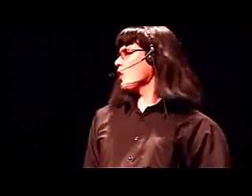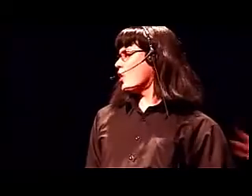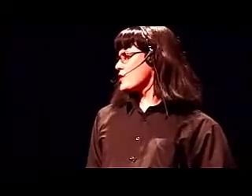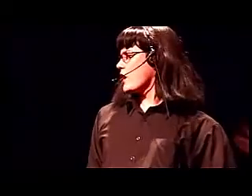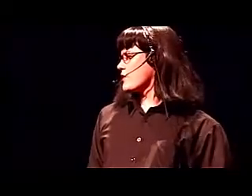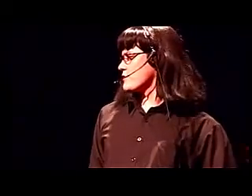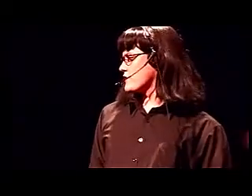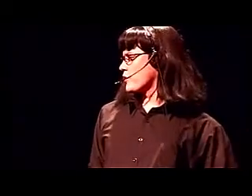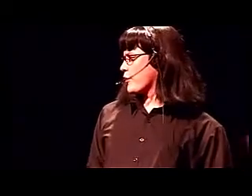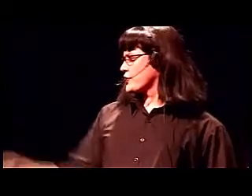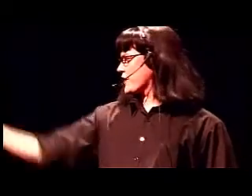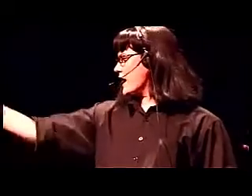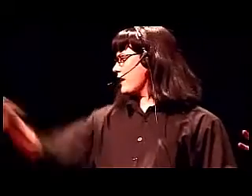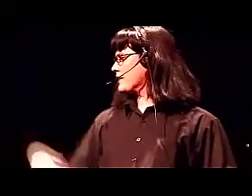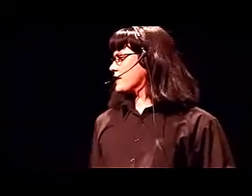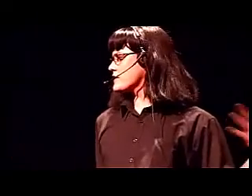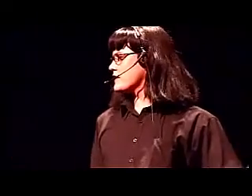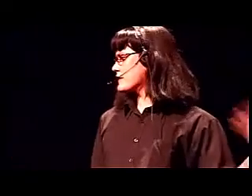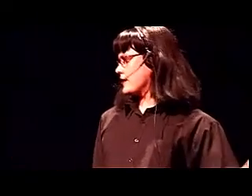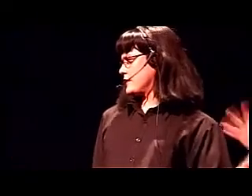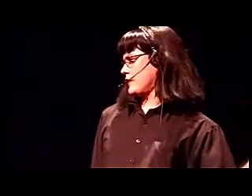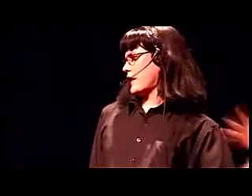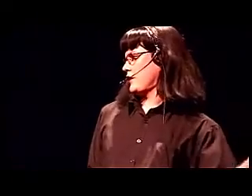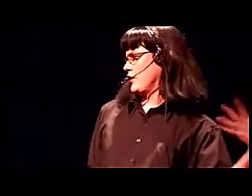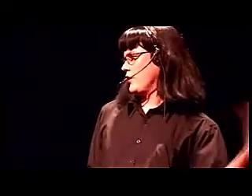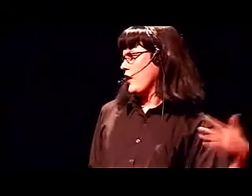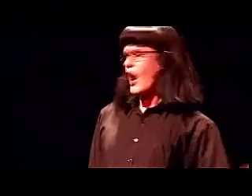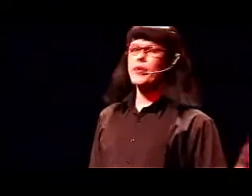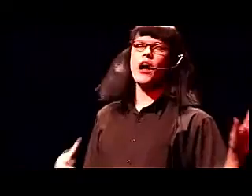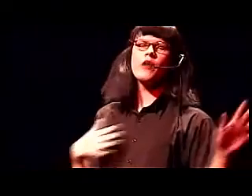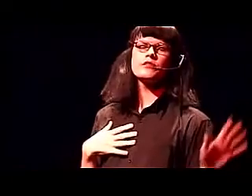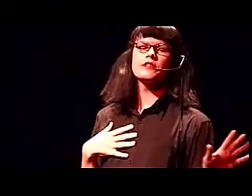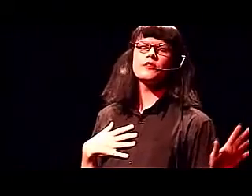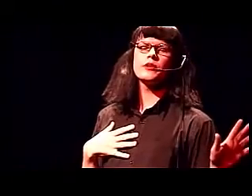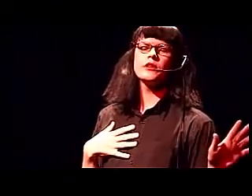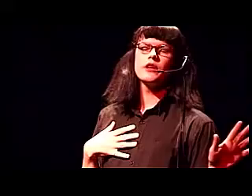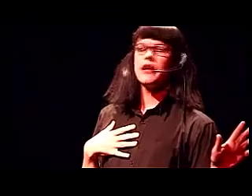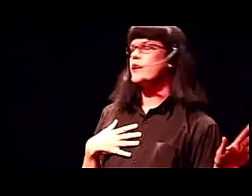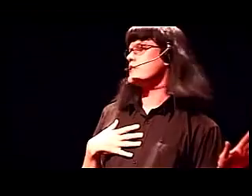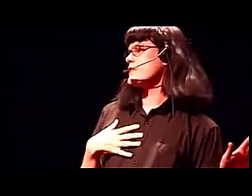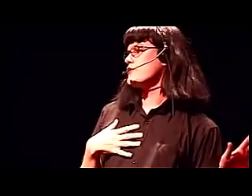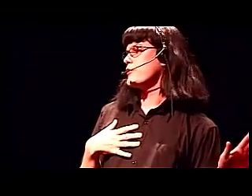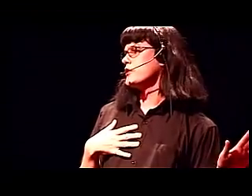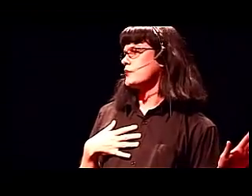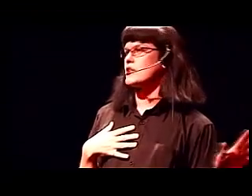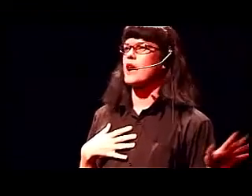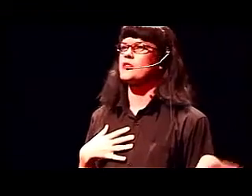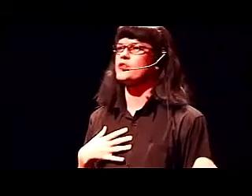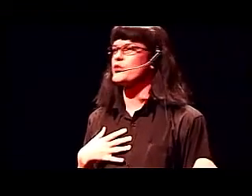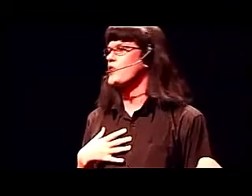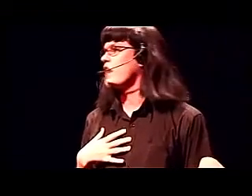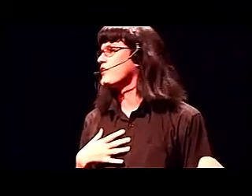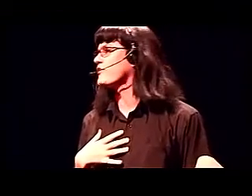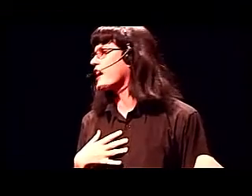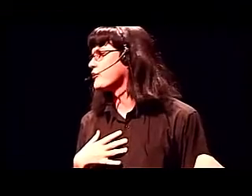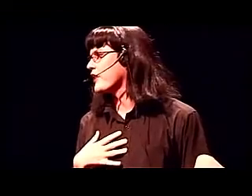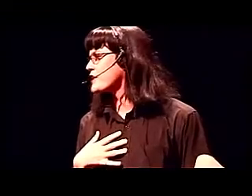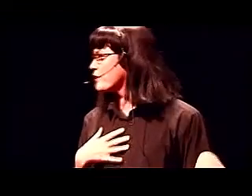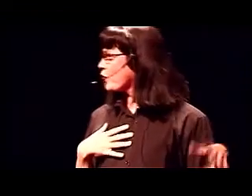Of course I was miserable but you can't let these things get to you, can you? I mean I was miserable, he was miserable, There was lame distributors all over the fucking places.